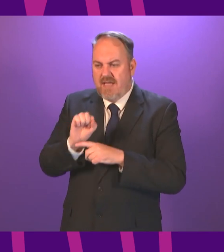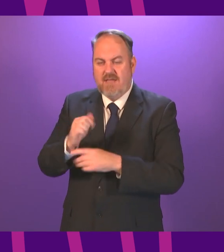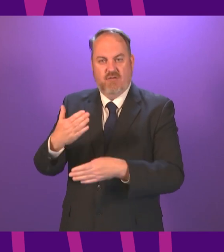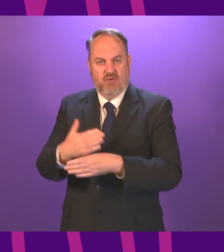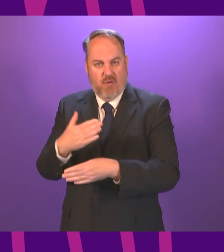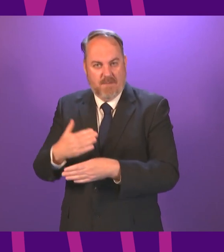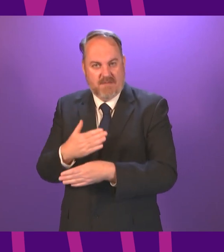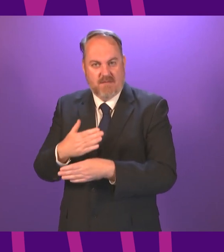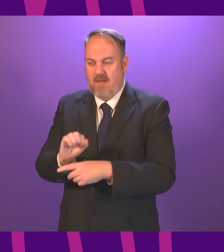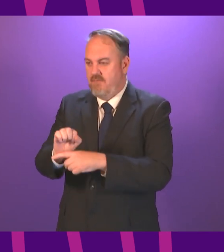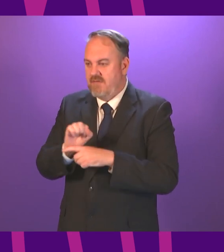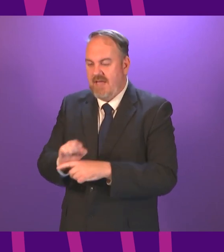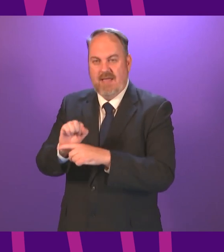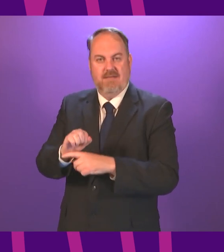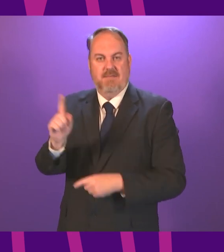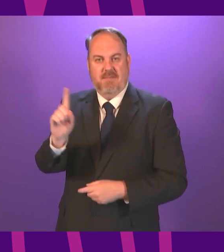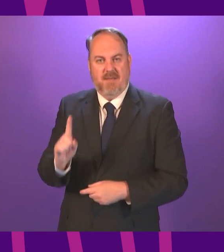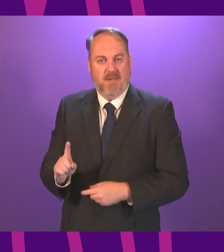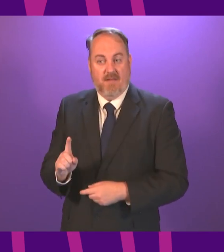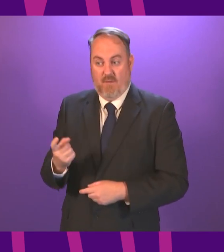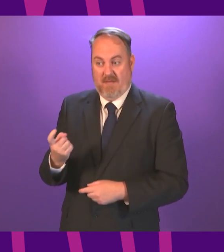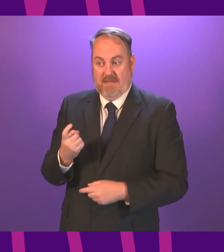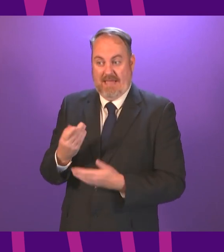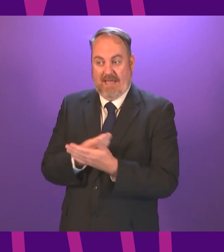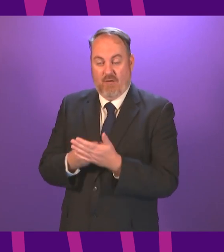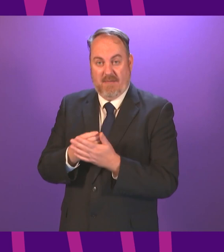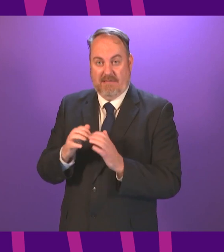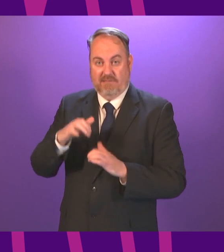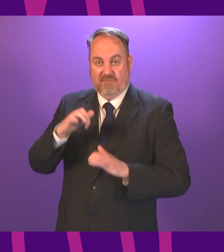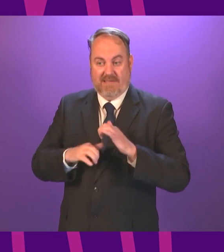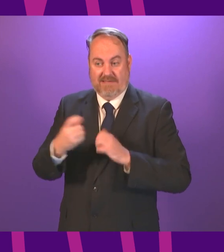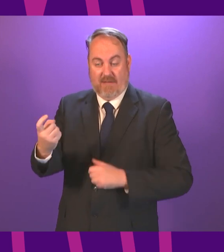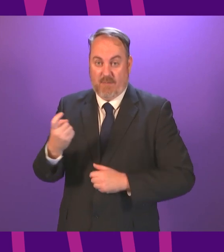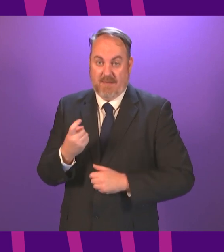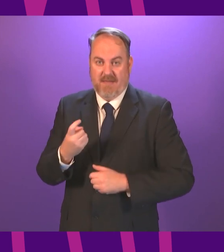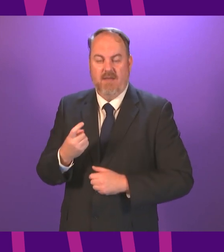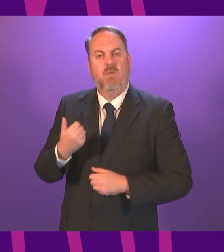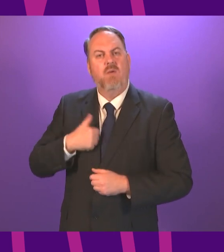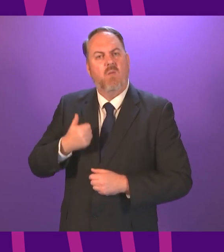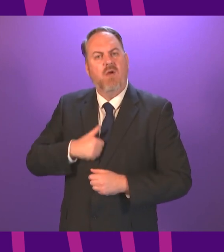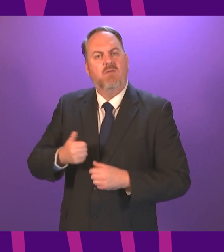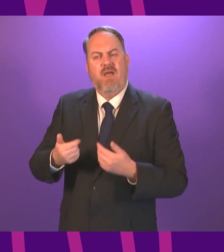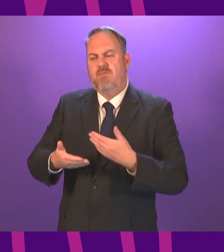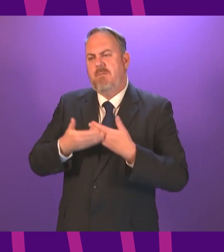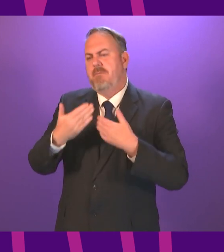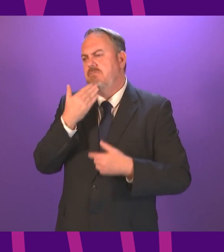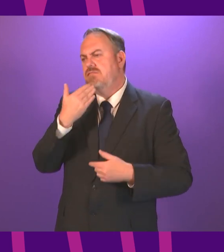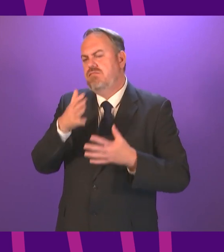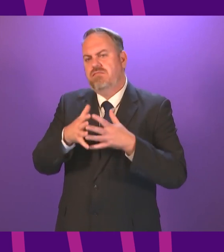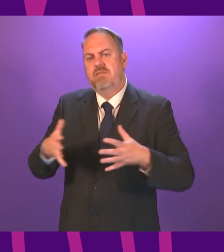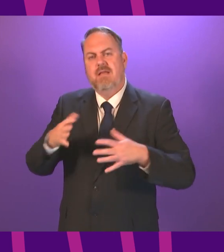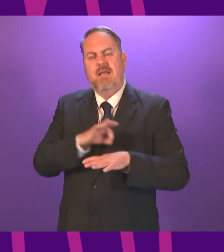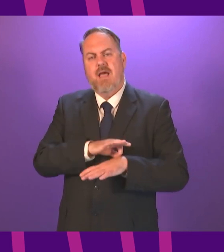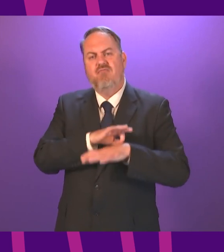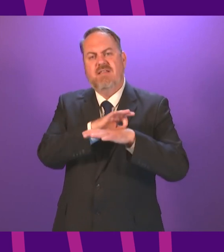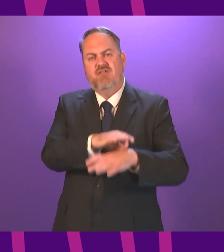from the looming economic crisis my party has also called for unlimited apprenticeships for Scotland's young people a policy that I